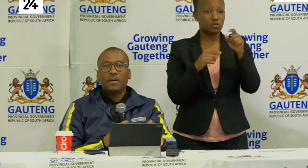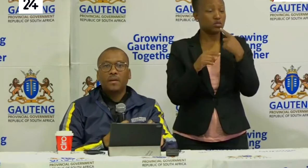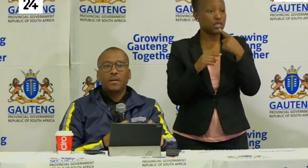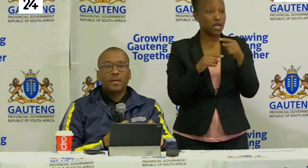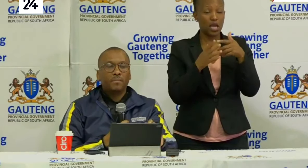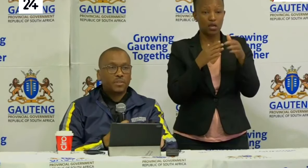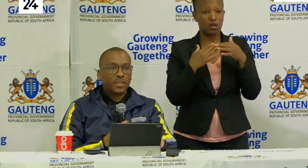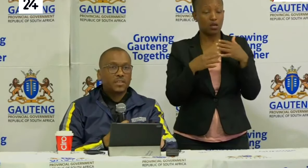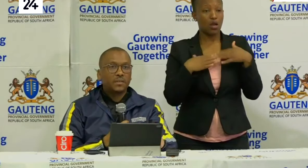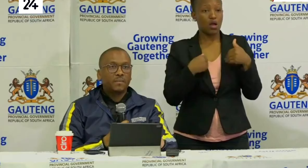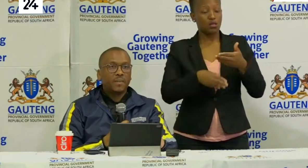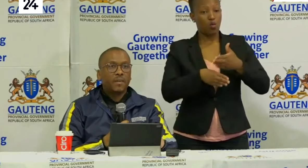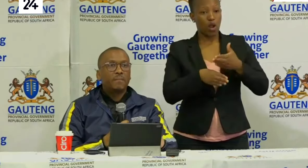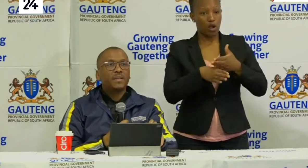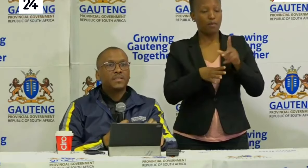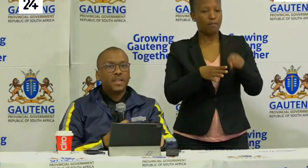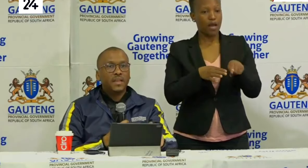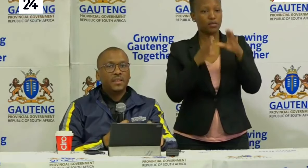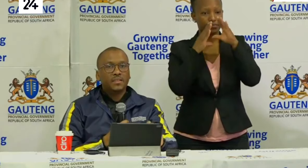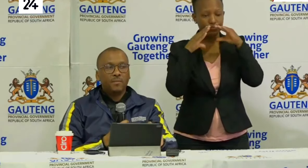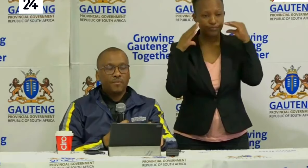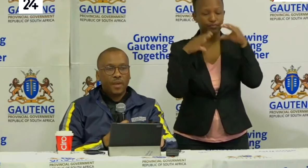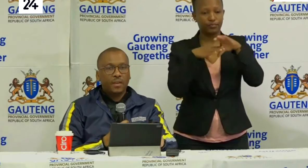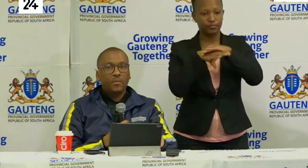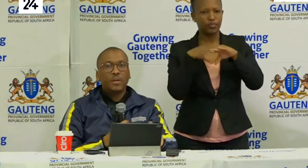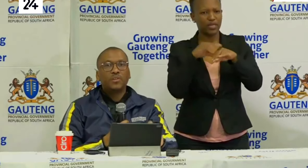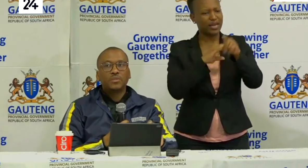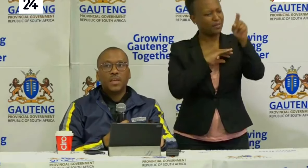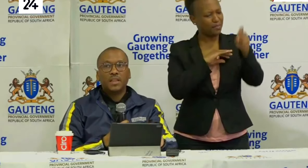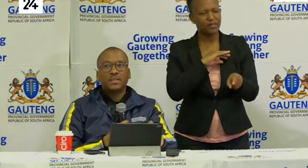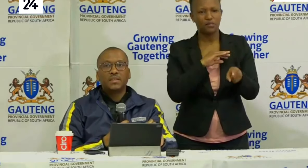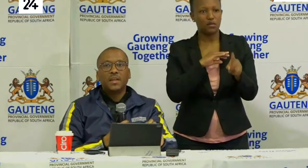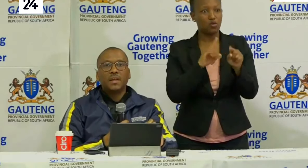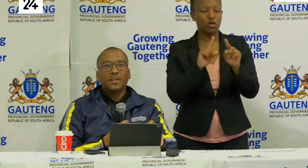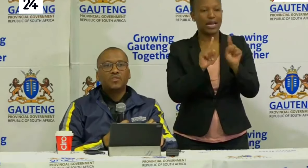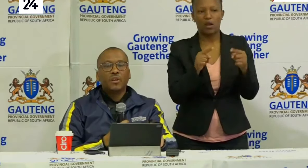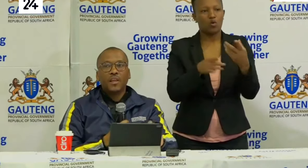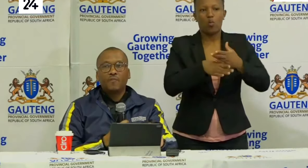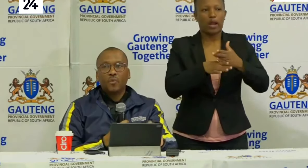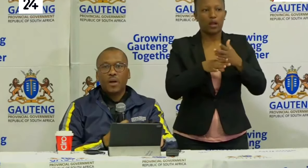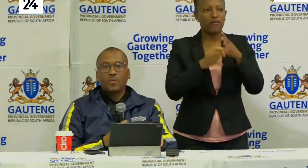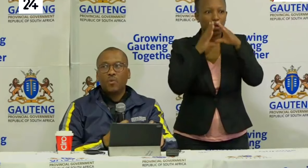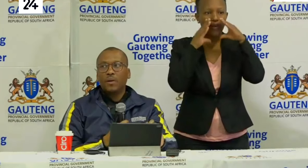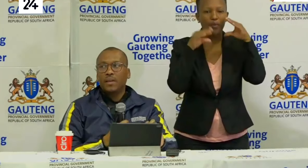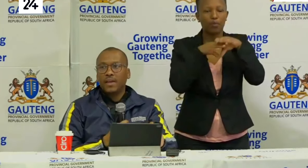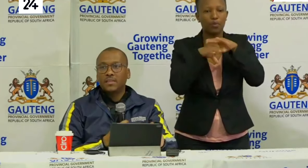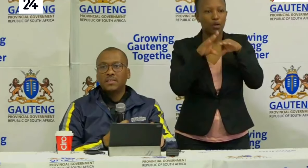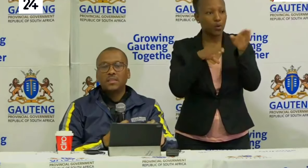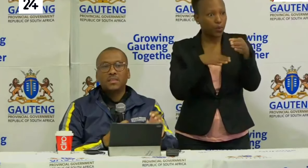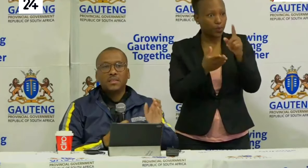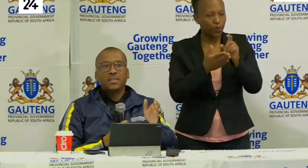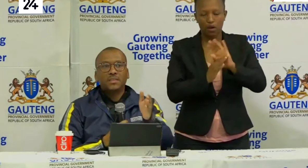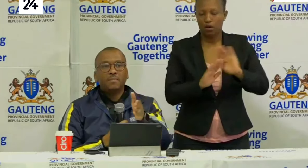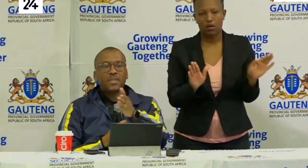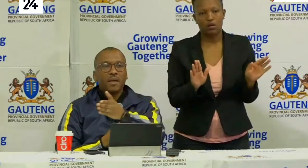protection. But still in the same vein we need to say that it's not everyone who will get